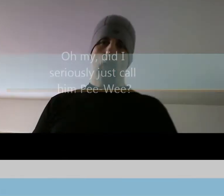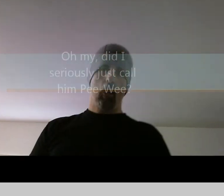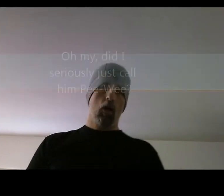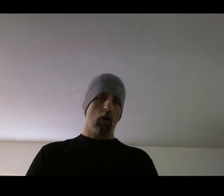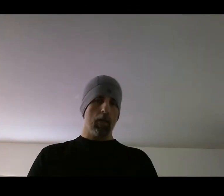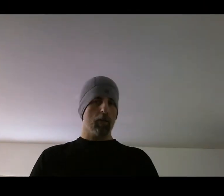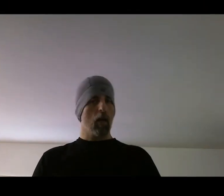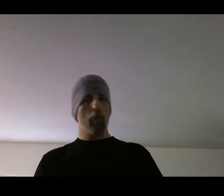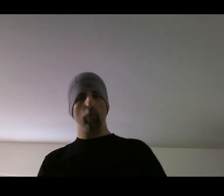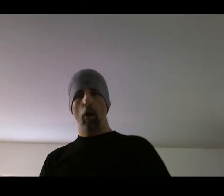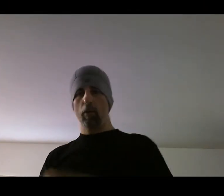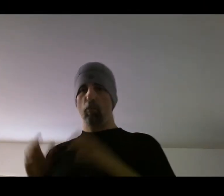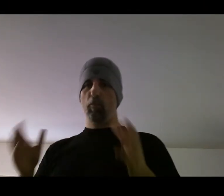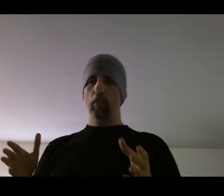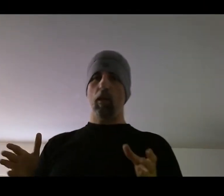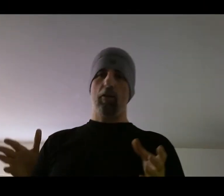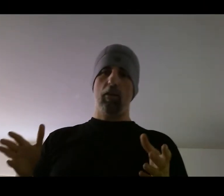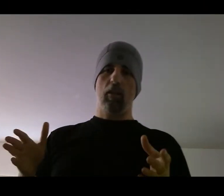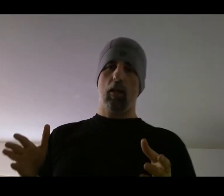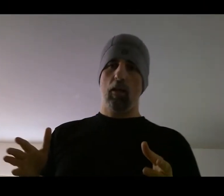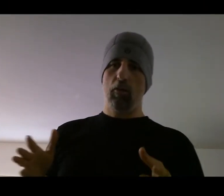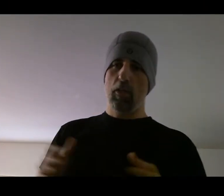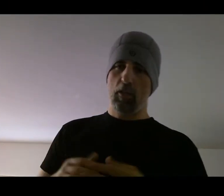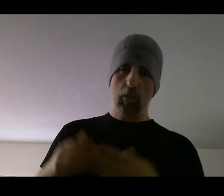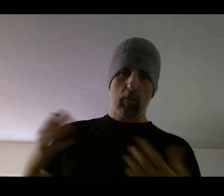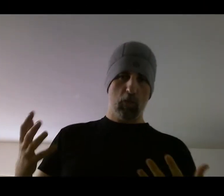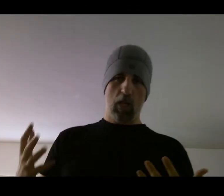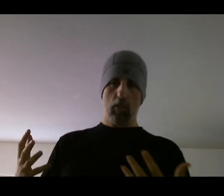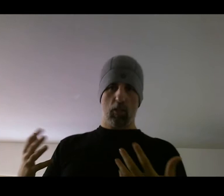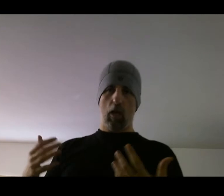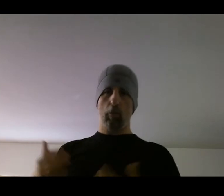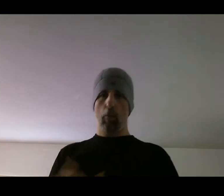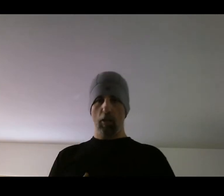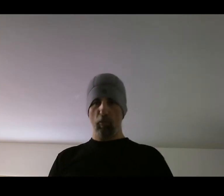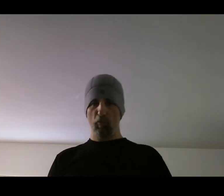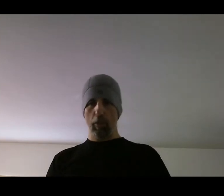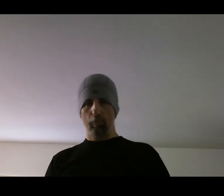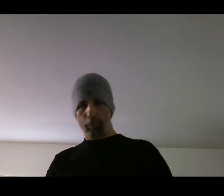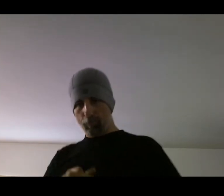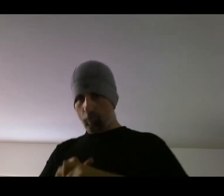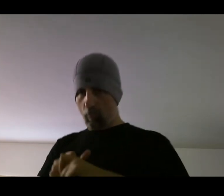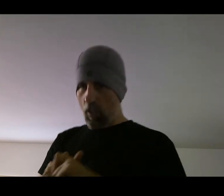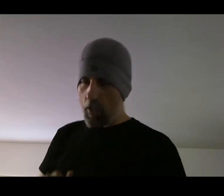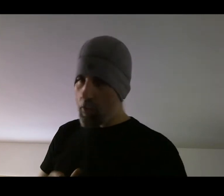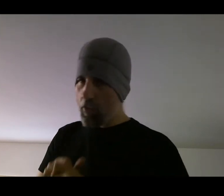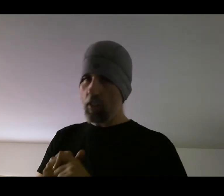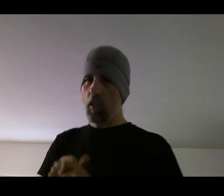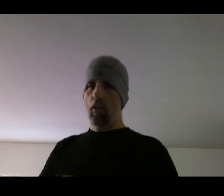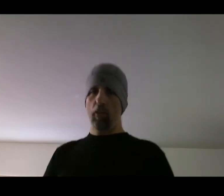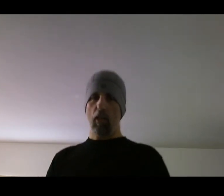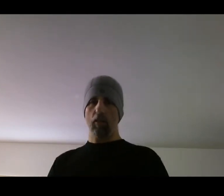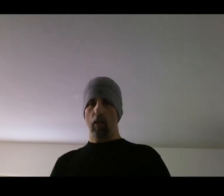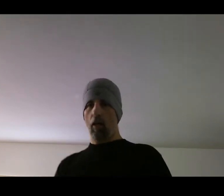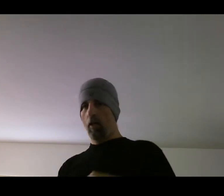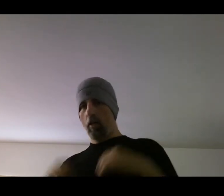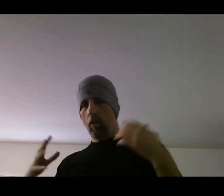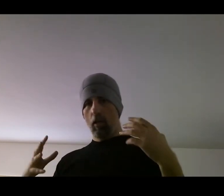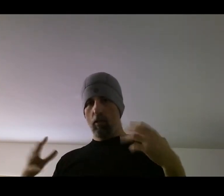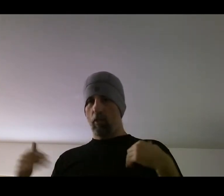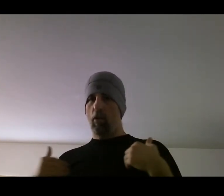All right, upper body movement. I think there needs to be some changes in upper body movement. And I think that, like right